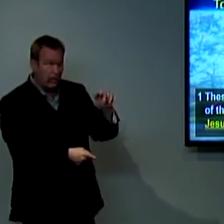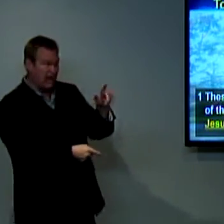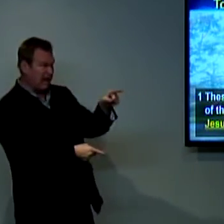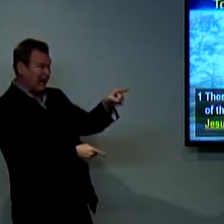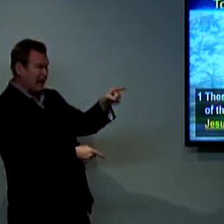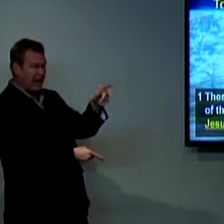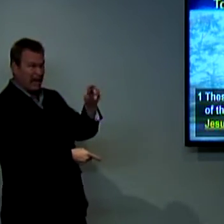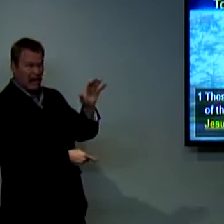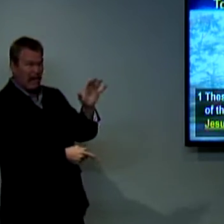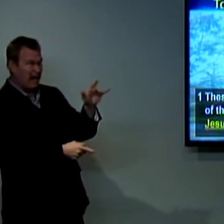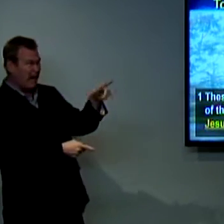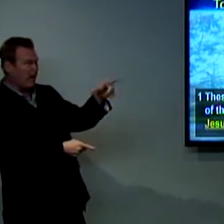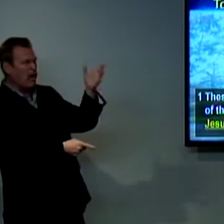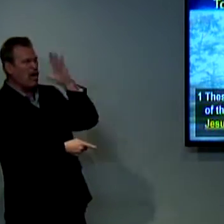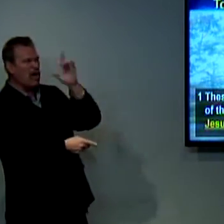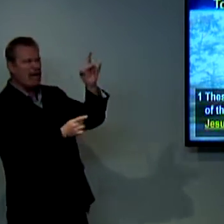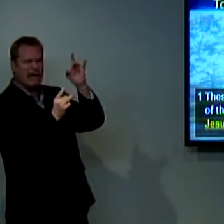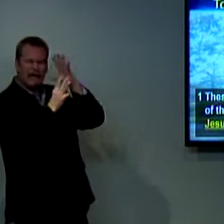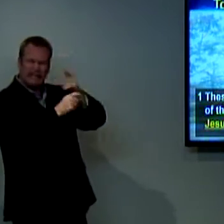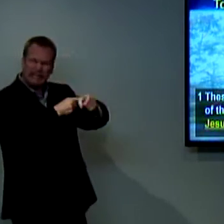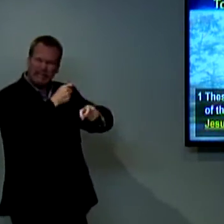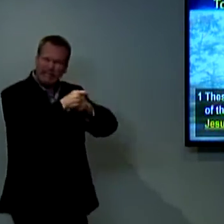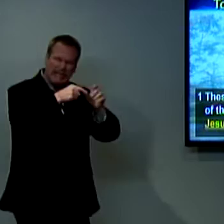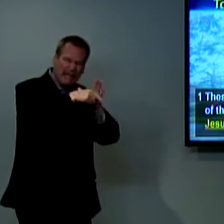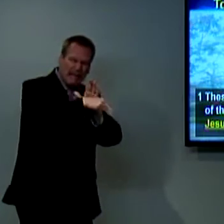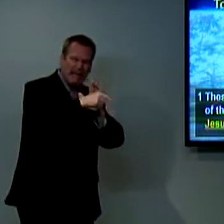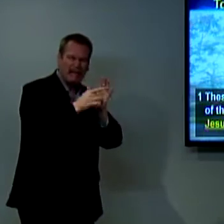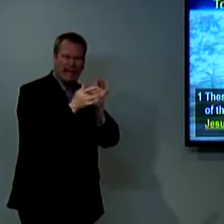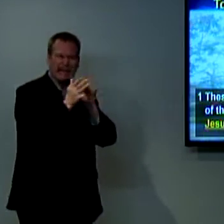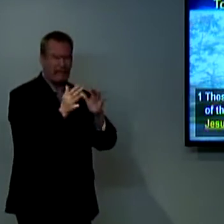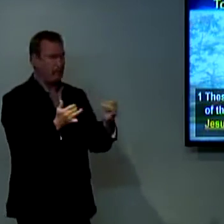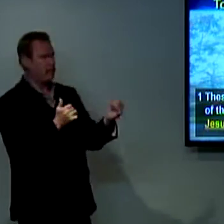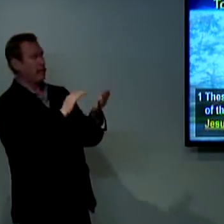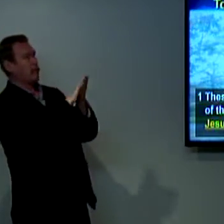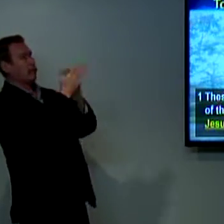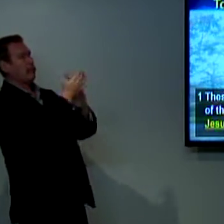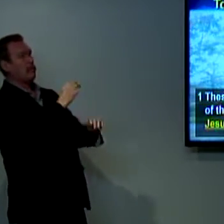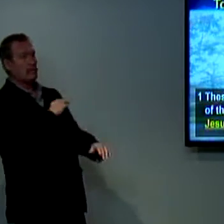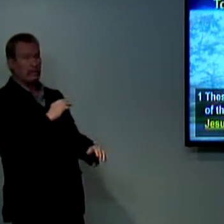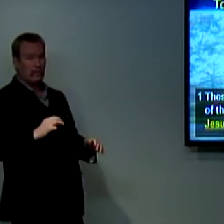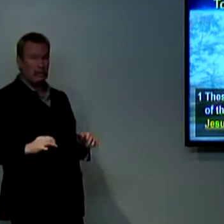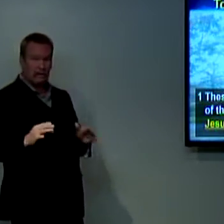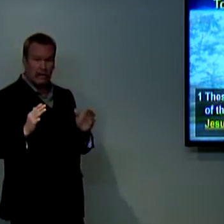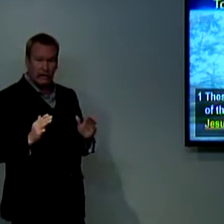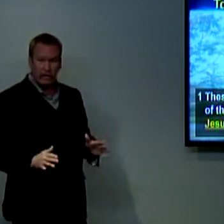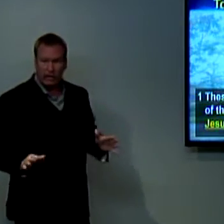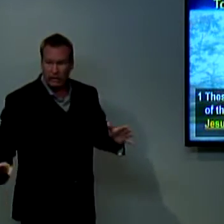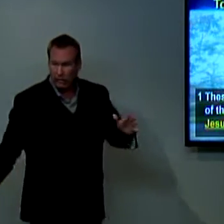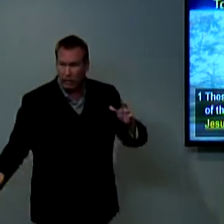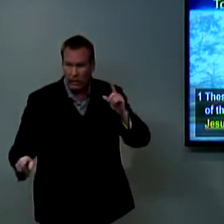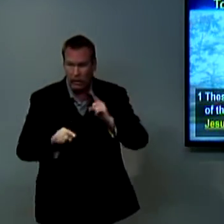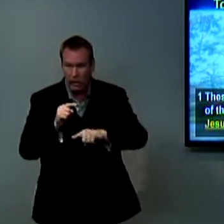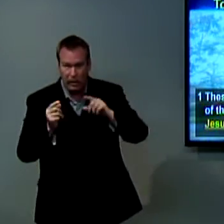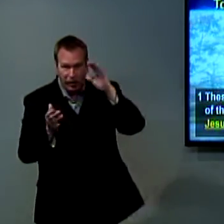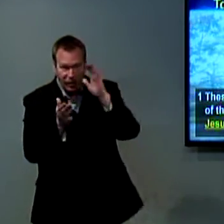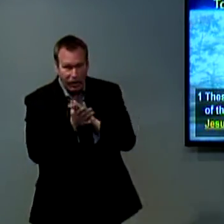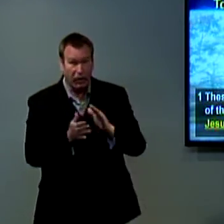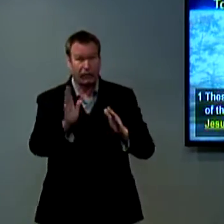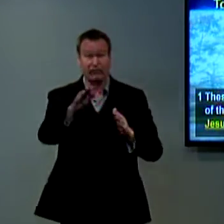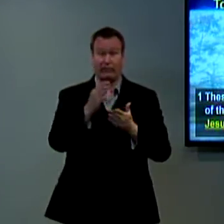Saul this one who was a Pharisee he persecuted he killed us and now he's become a believer a follower of the way. People